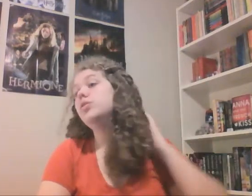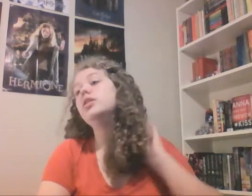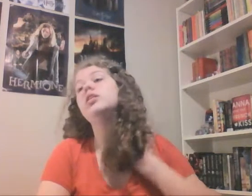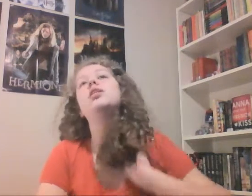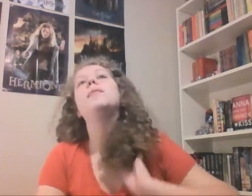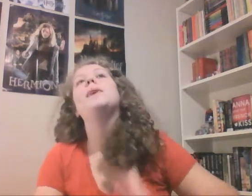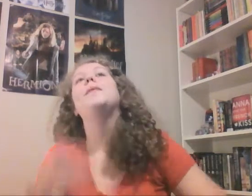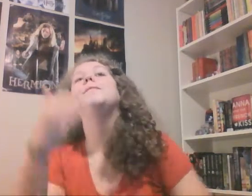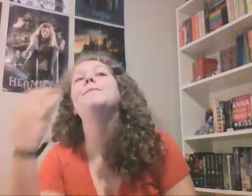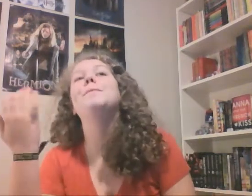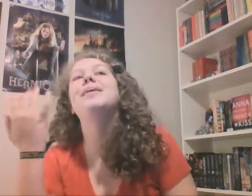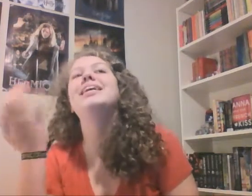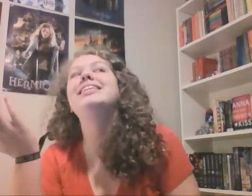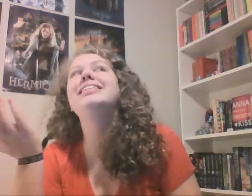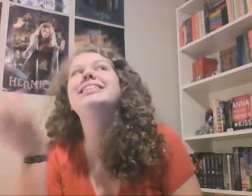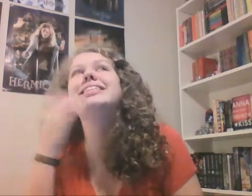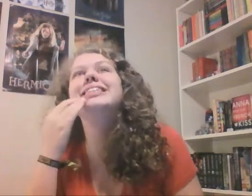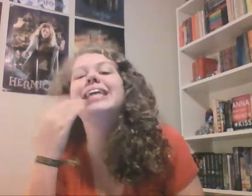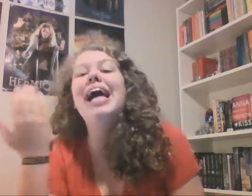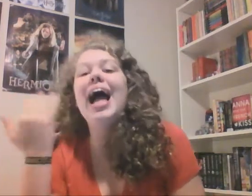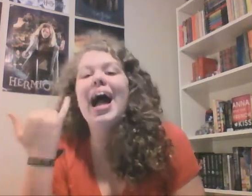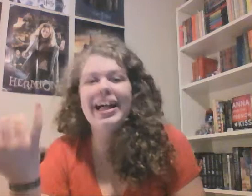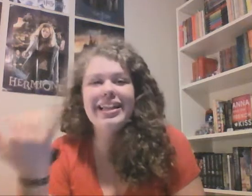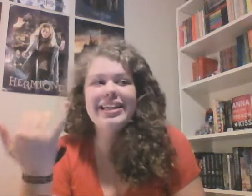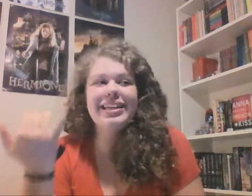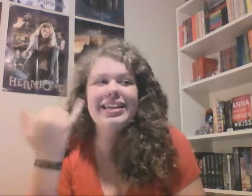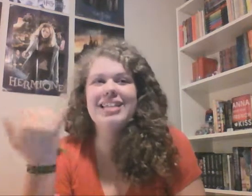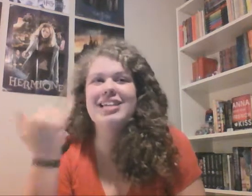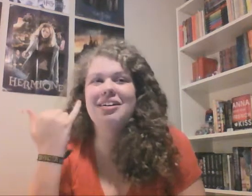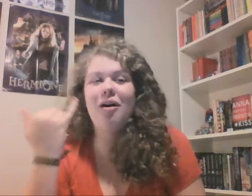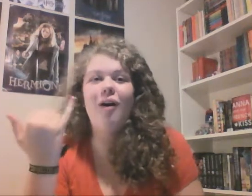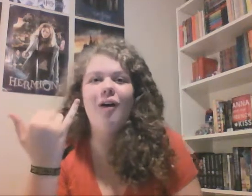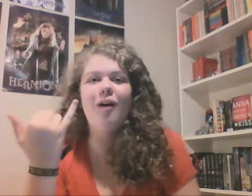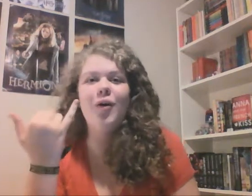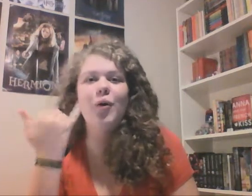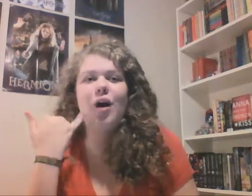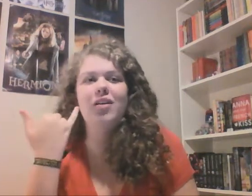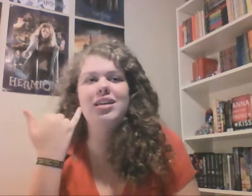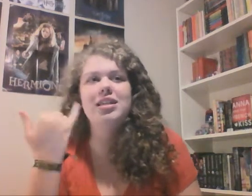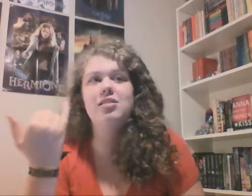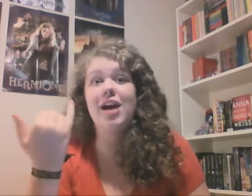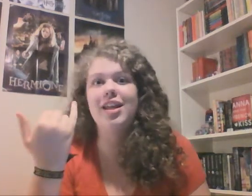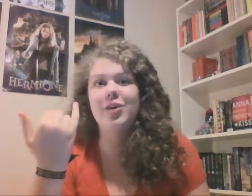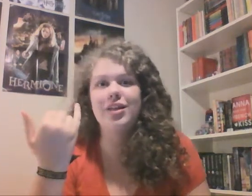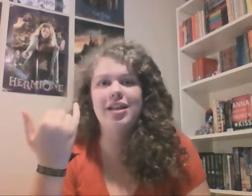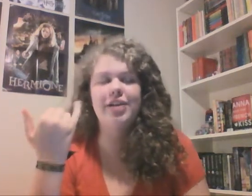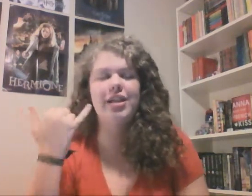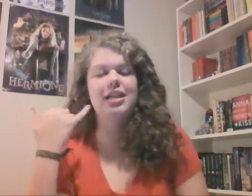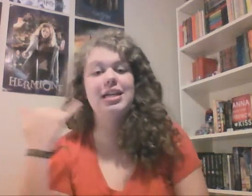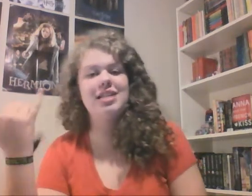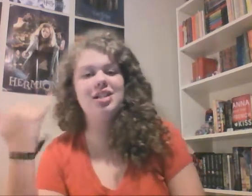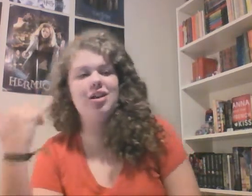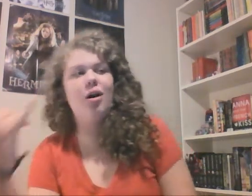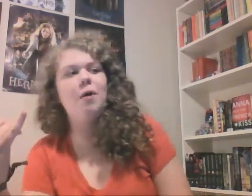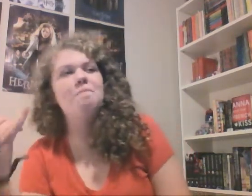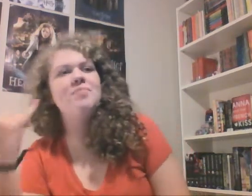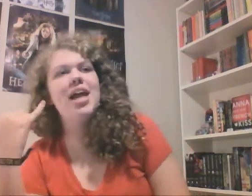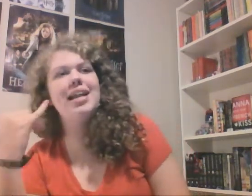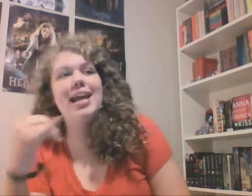Alec gets a call while he's fighting with Clary. And he gets a call and he